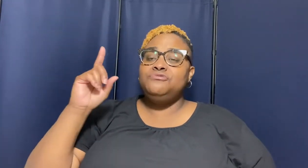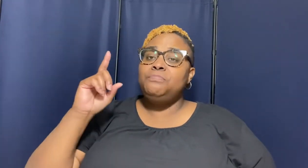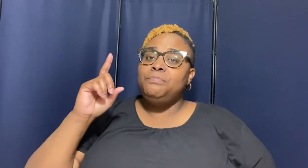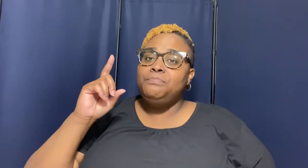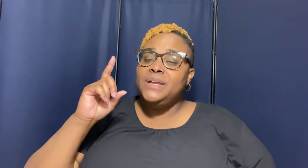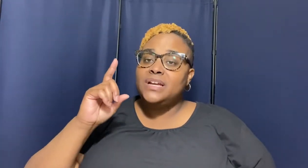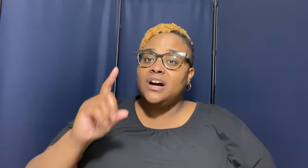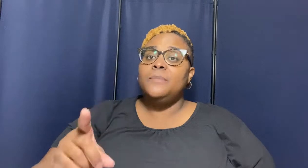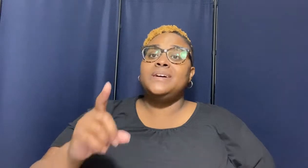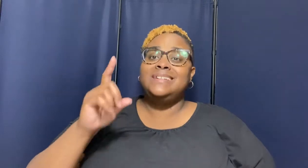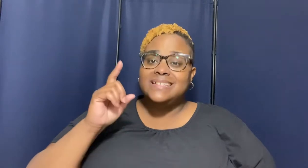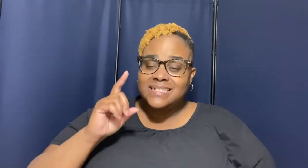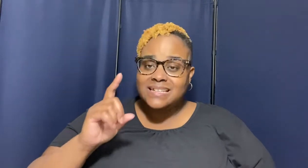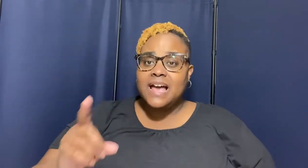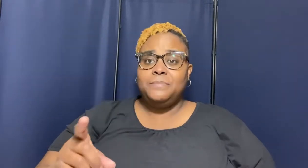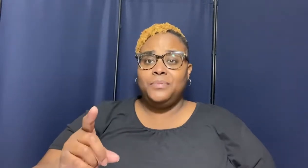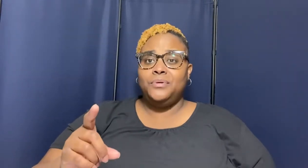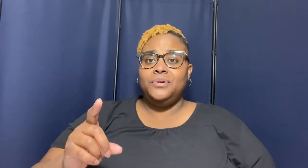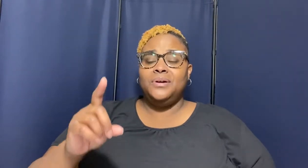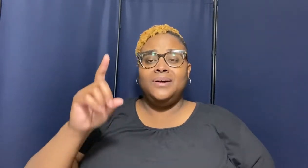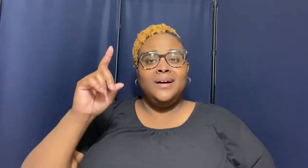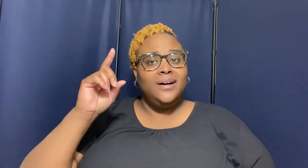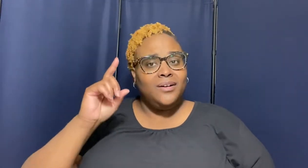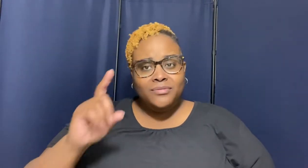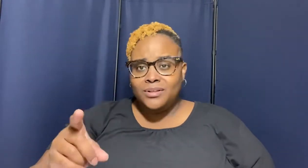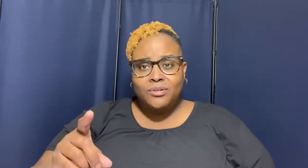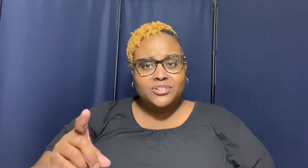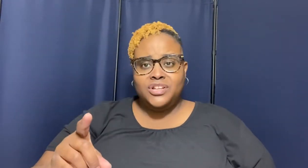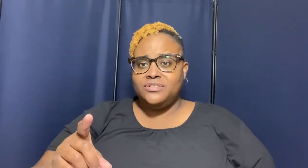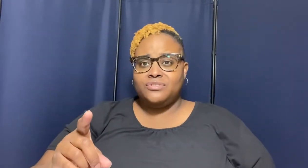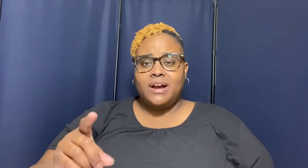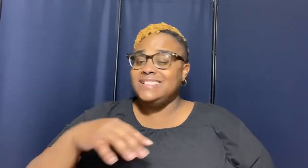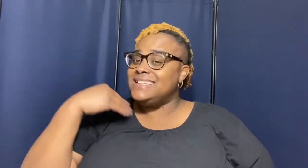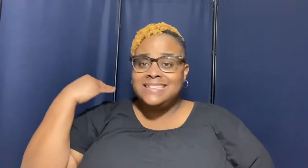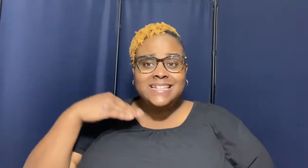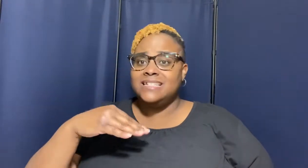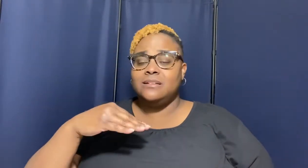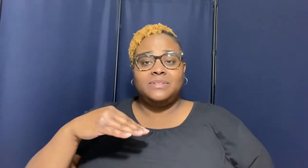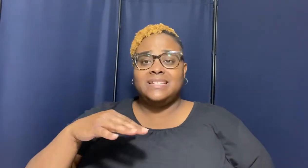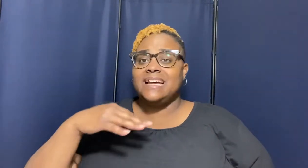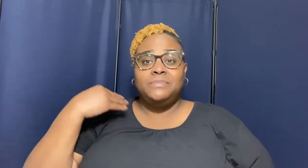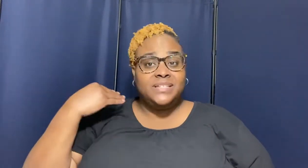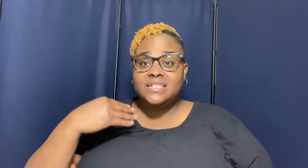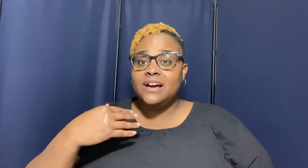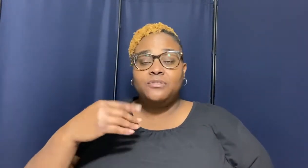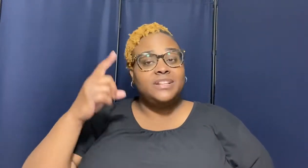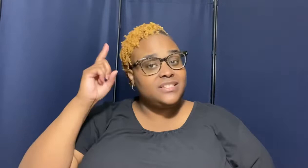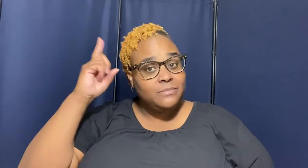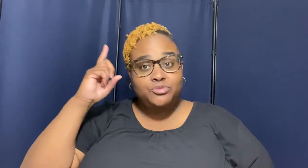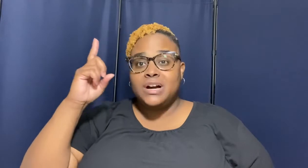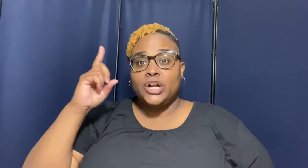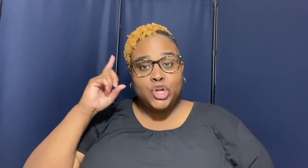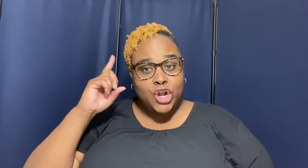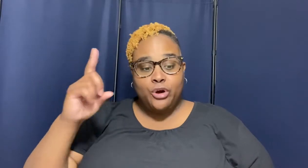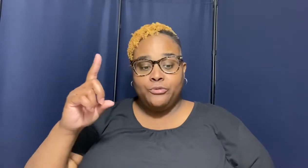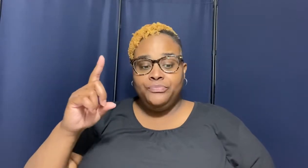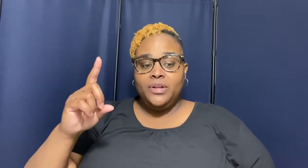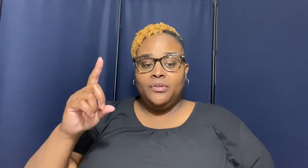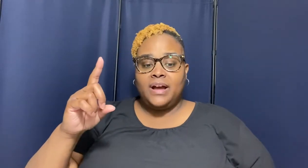become a disciple of the lord jesus christ this is something that's got to be settled this is something you gotta know okay